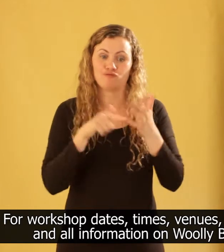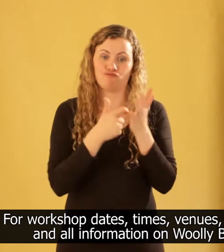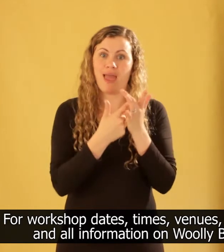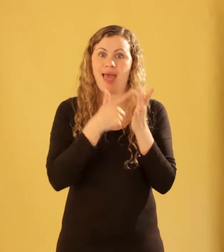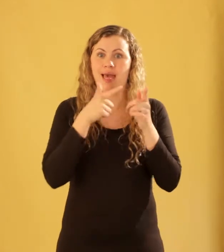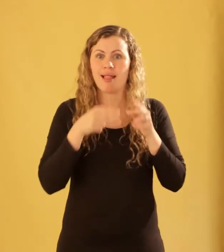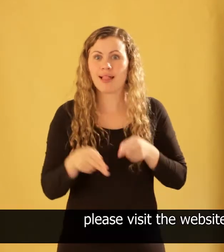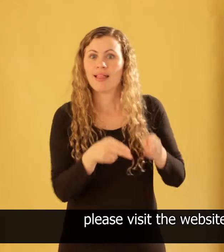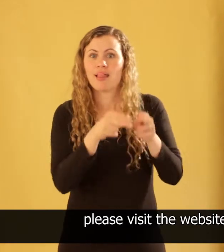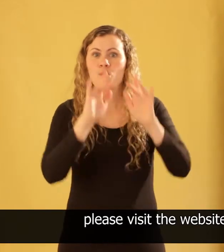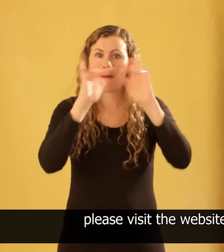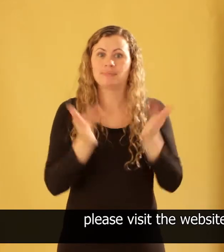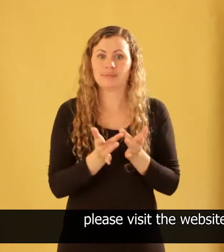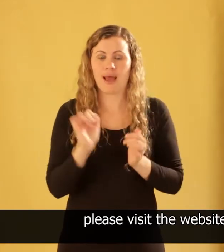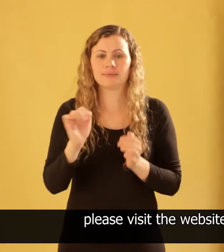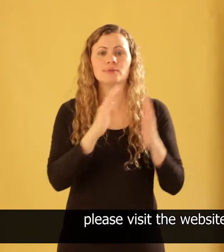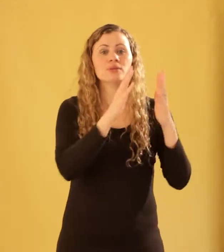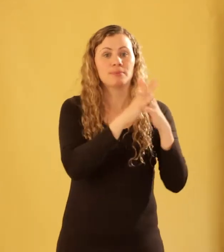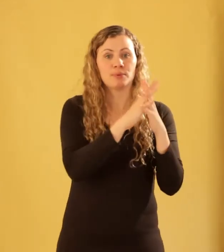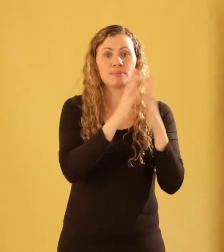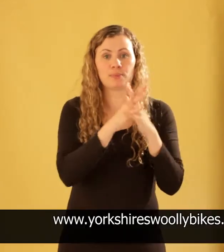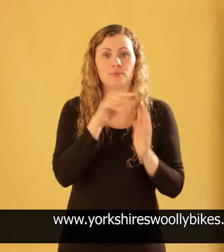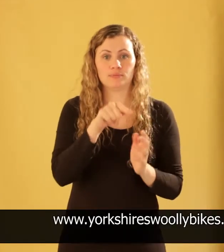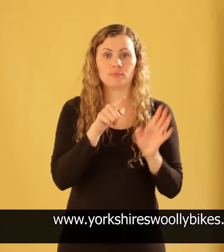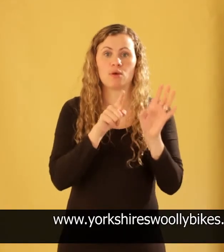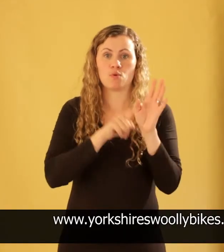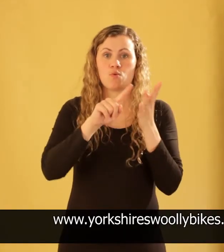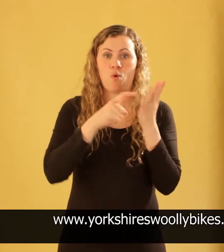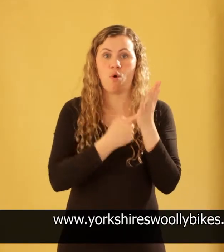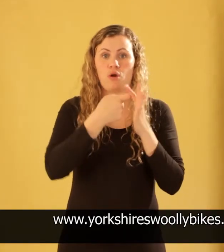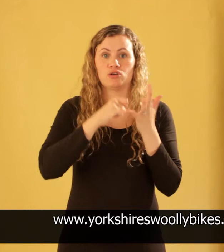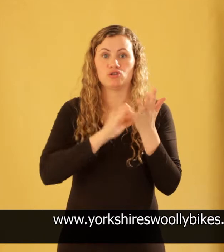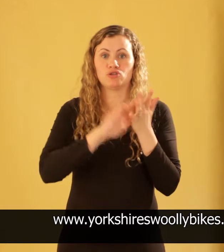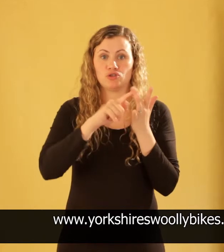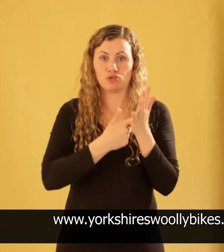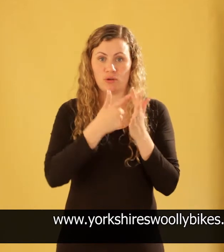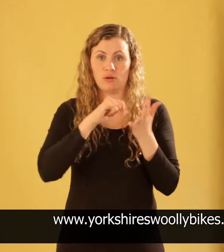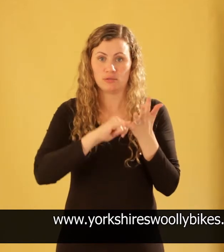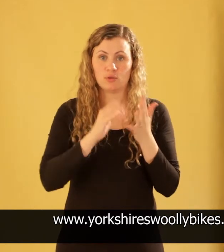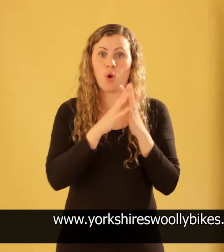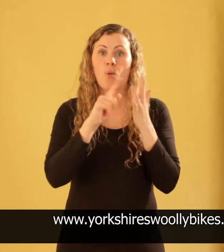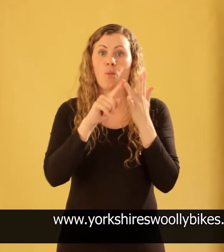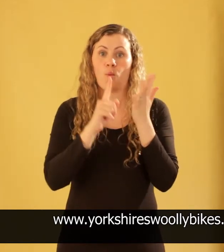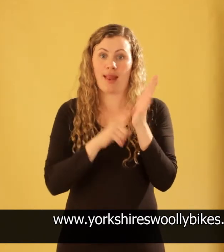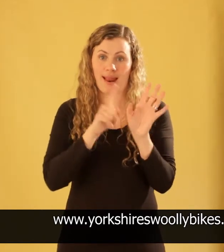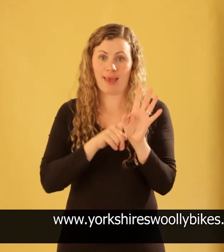Trail, please visit the website www.yorkshireswoollybikes